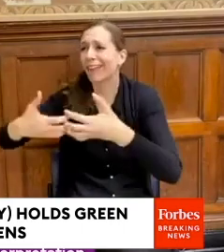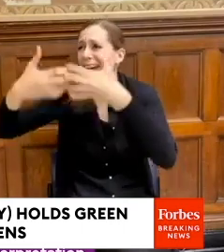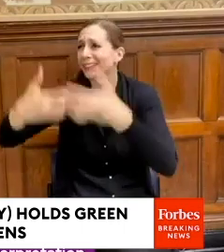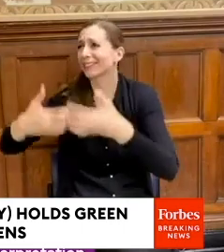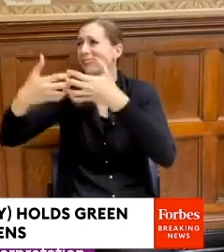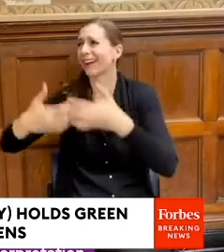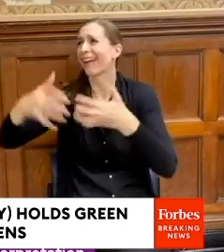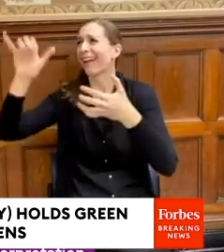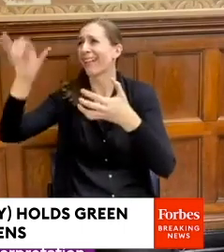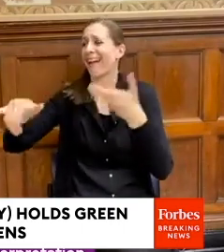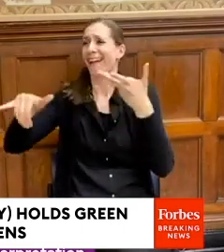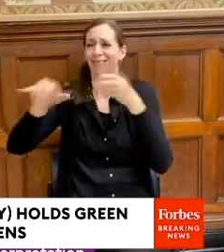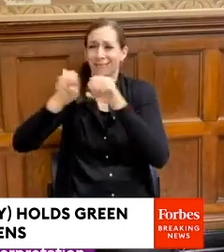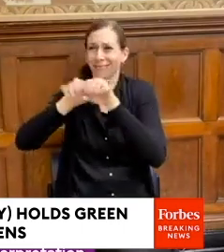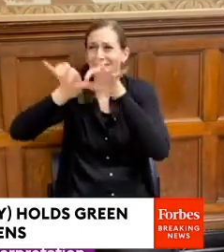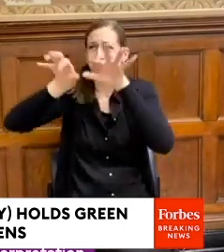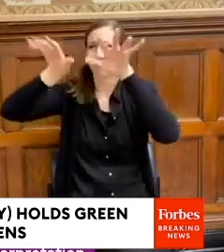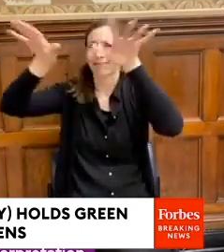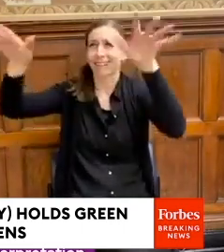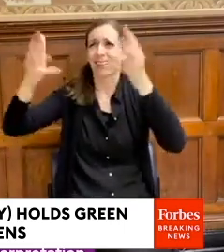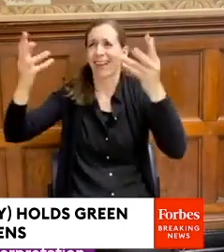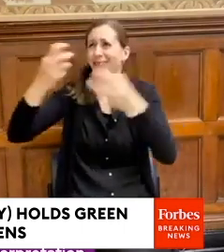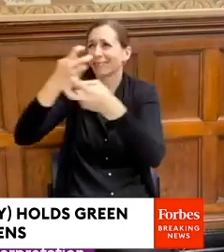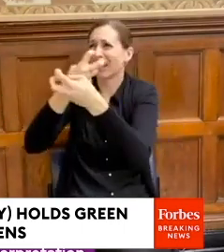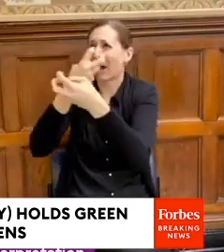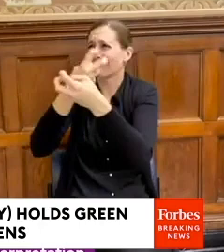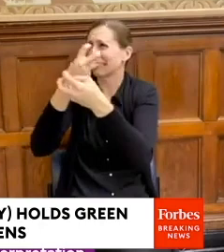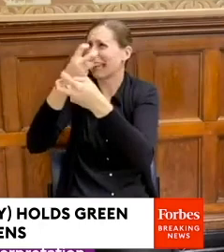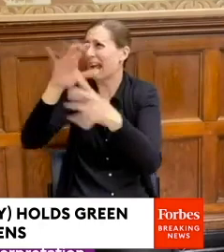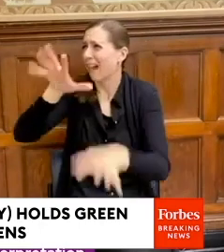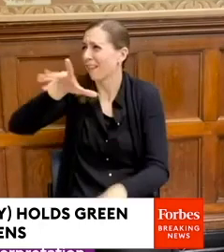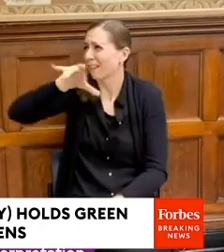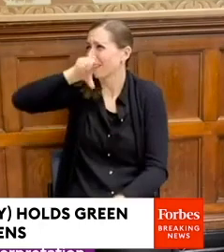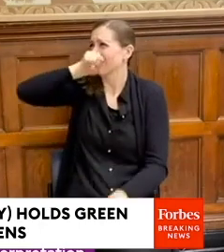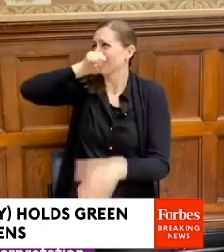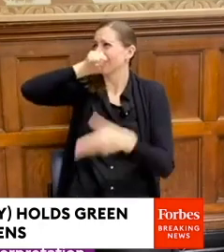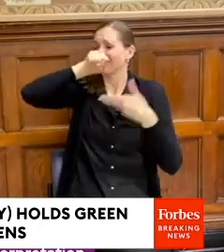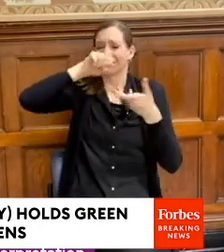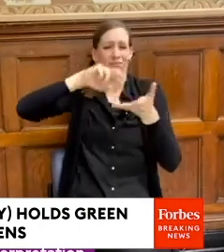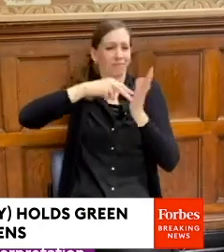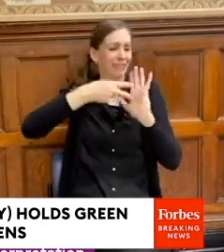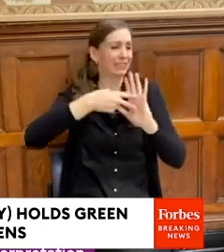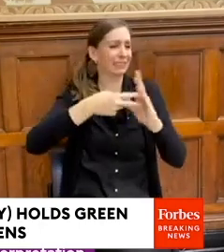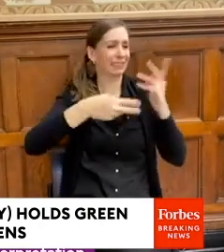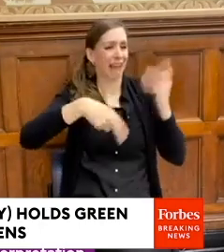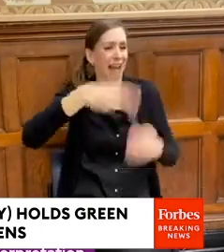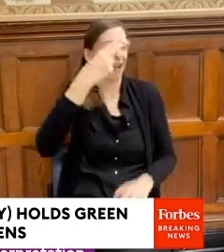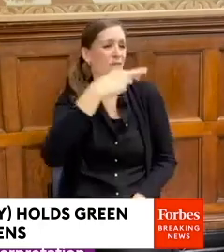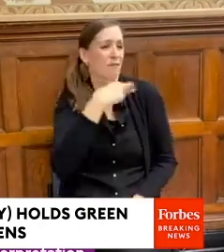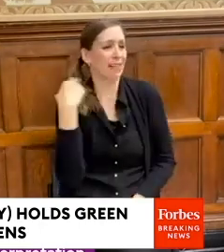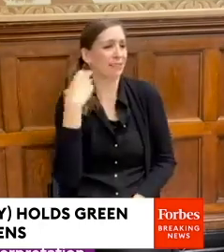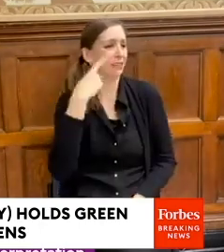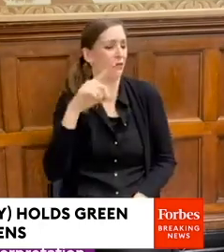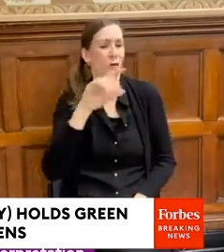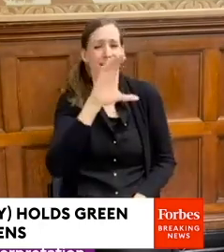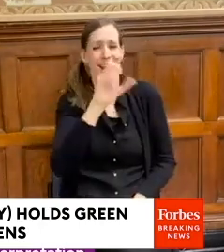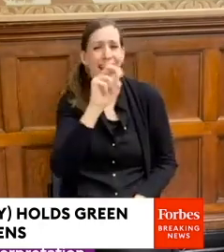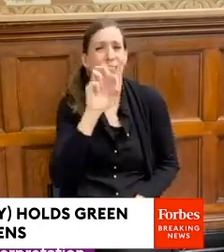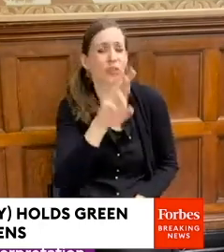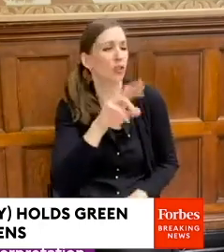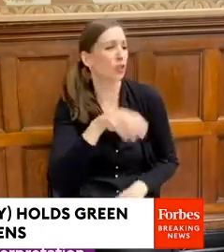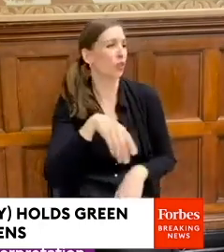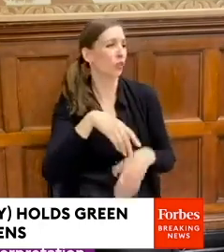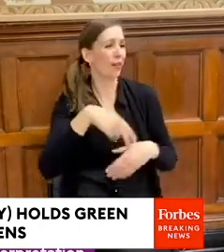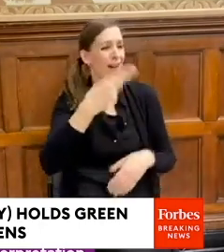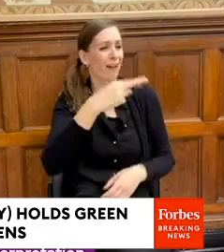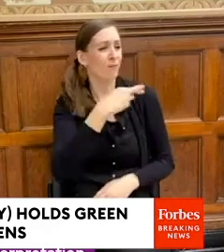put people at risk of higher rates of cancer or of asthma, it's